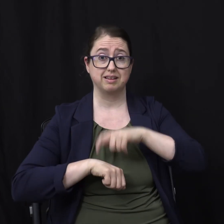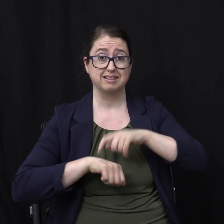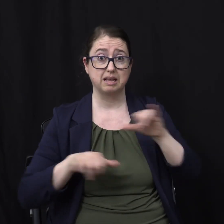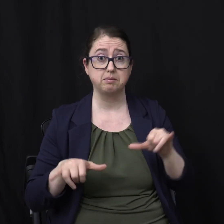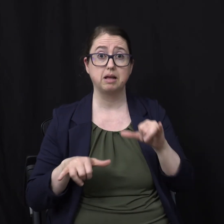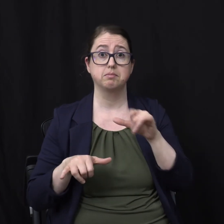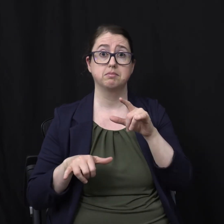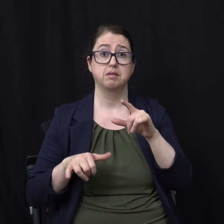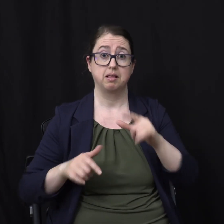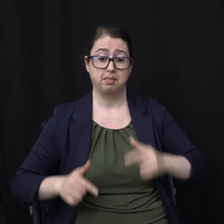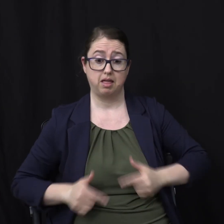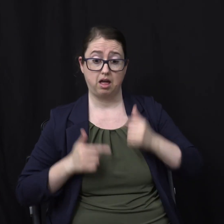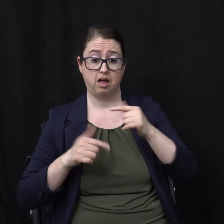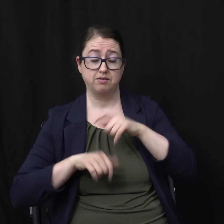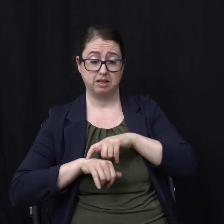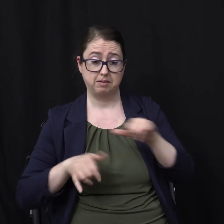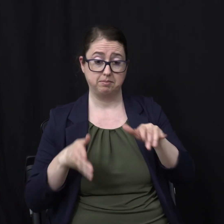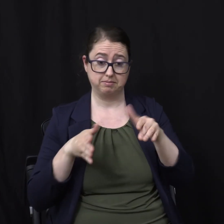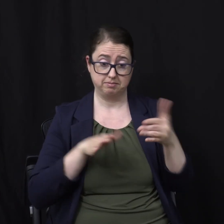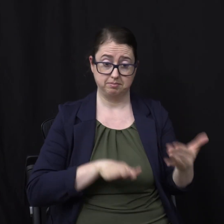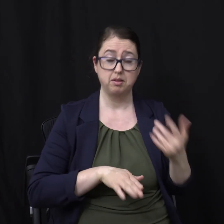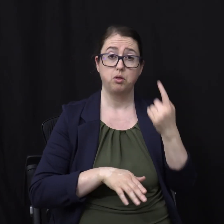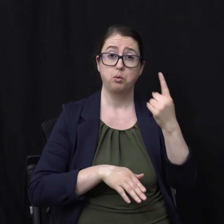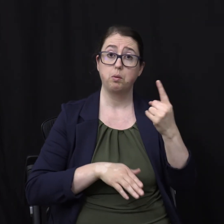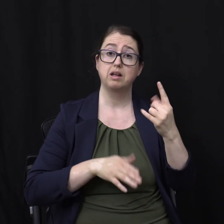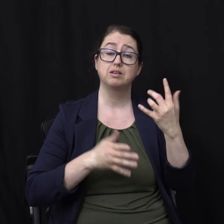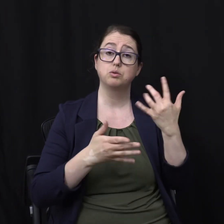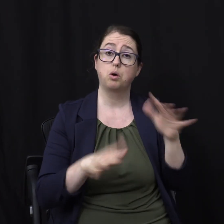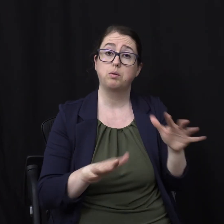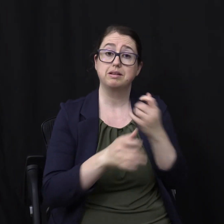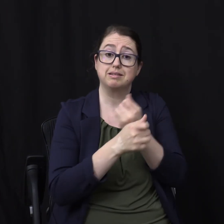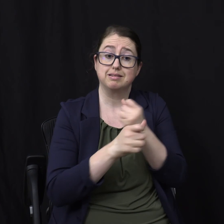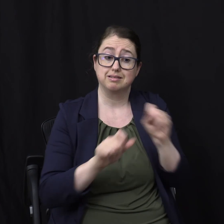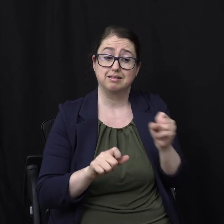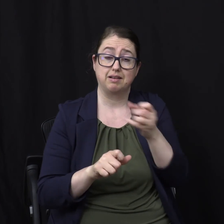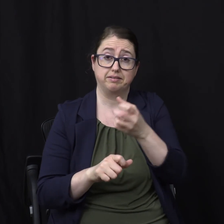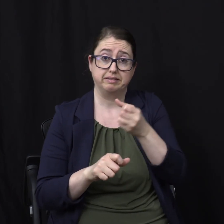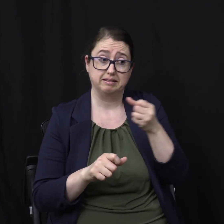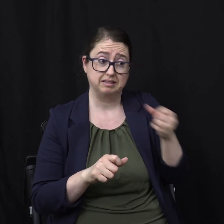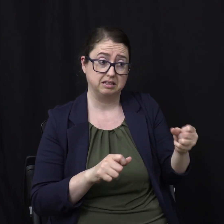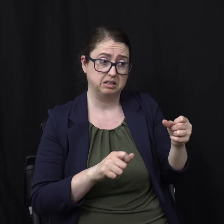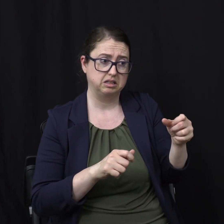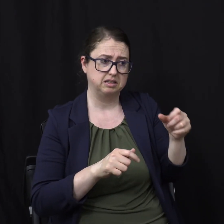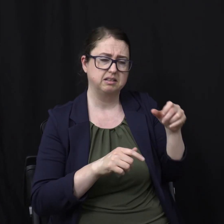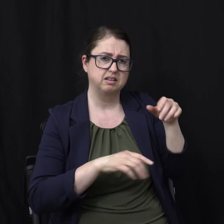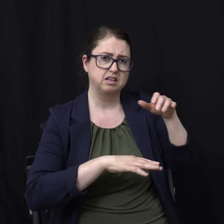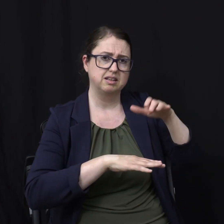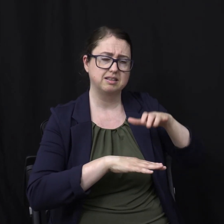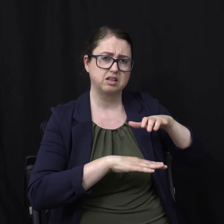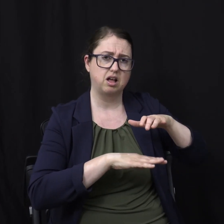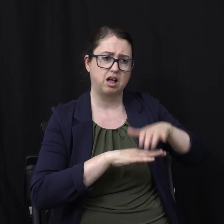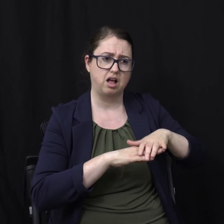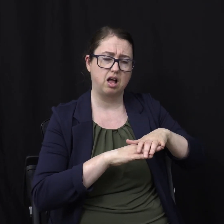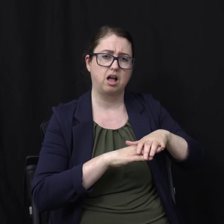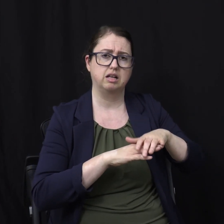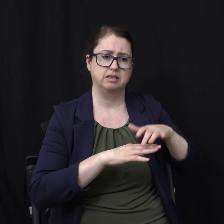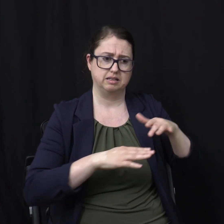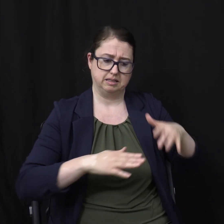bodily And they're The one who's saved Is placed upon The chest The bosom Of